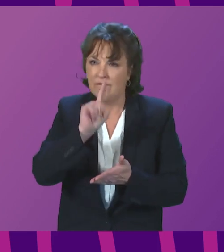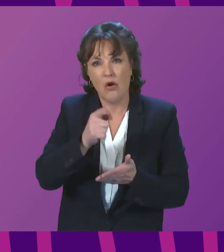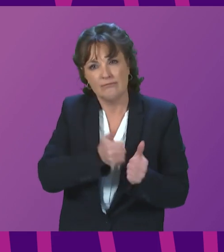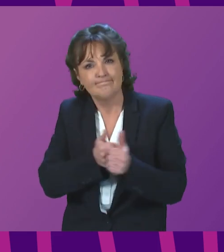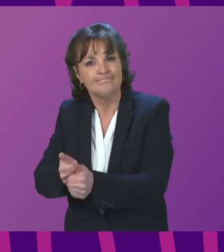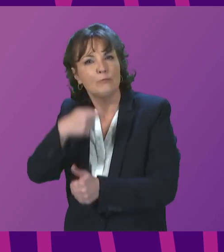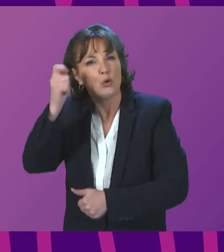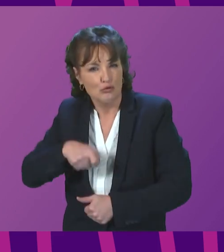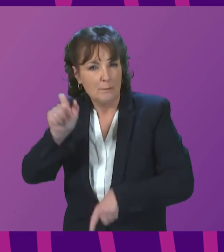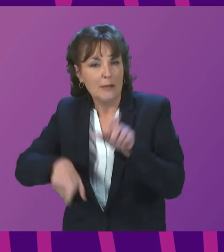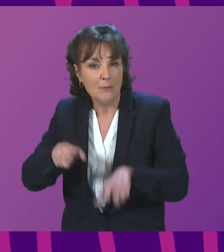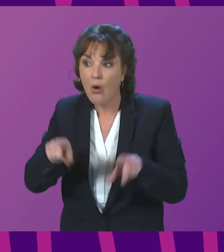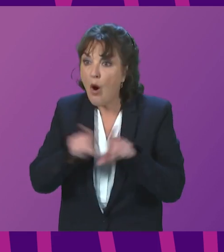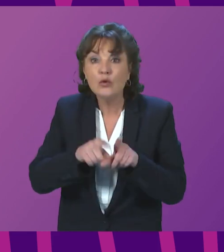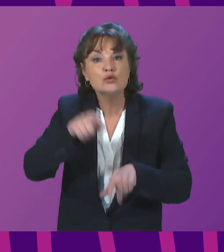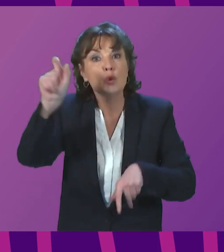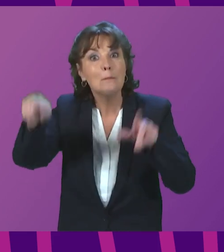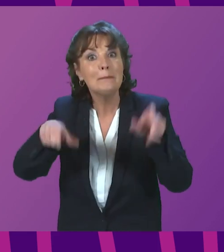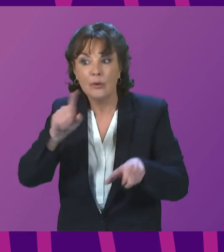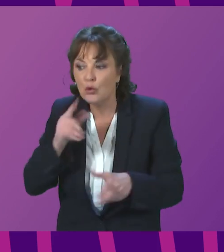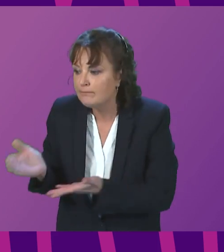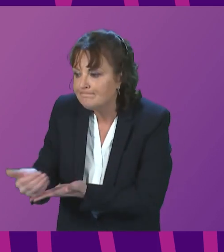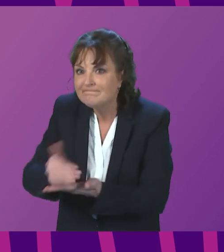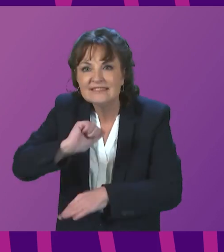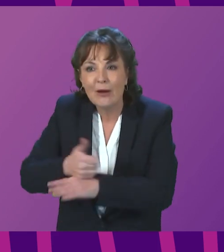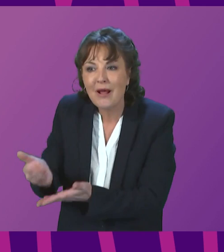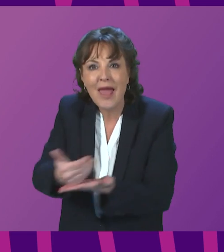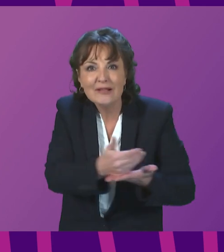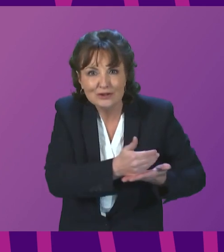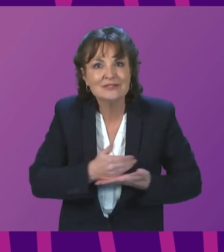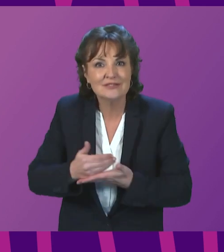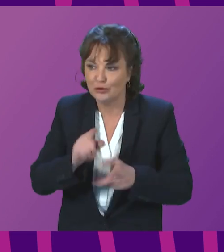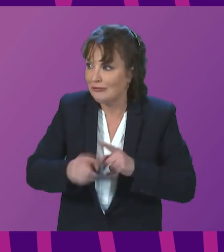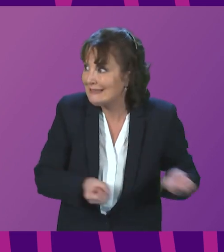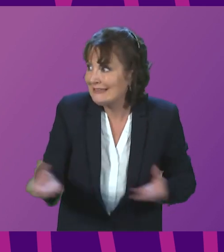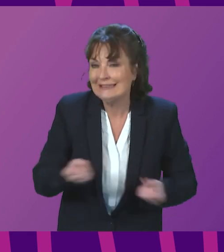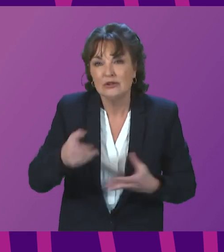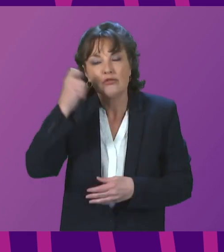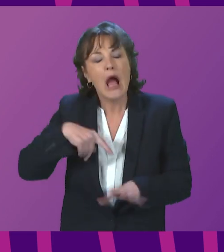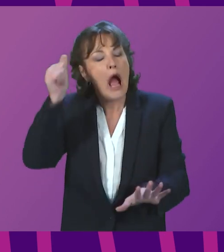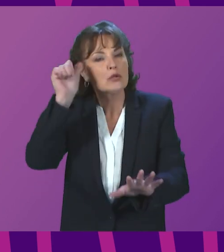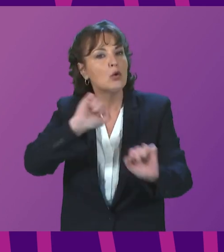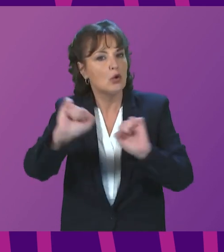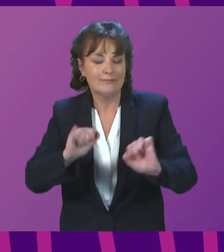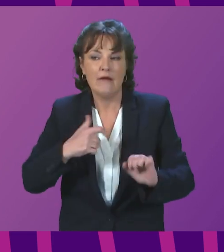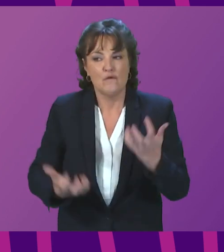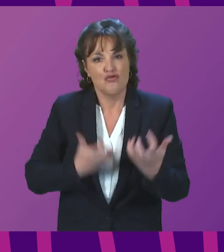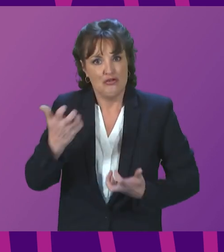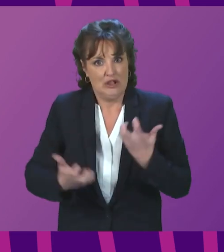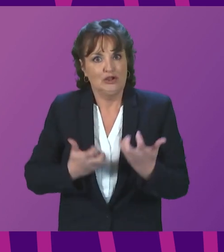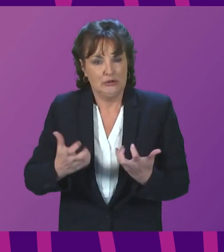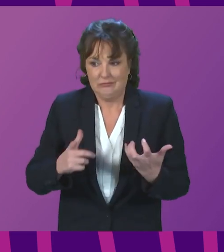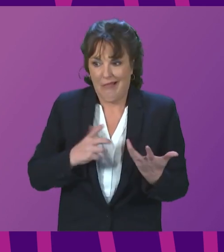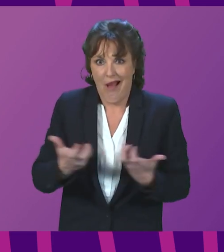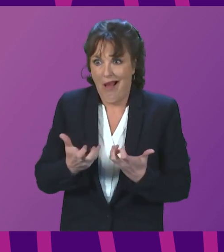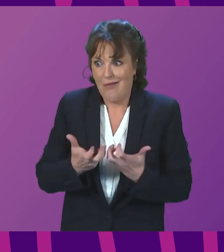to try and send supplies to Ukraine. There are frustrations, though, how those supplies actually get to Ukraine and the neighbouring countries. So I think we all need